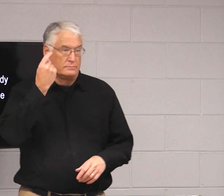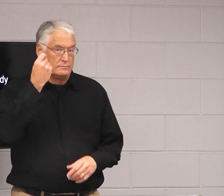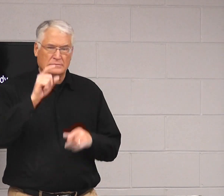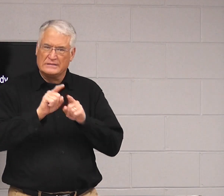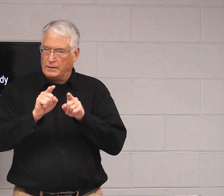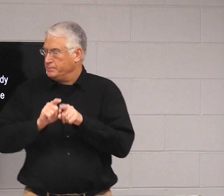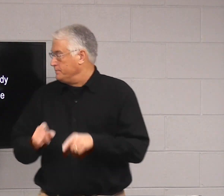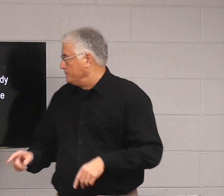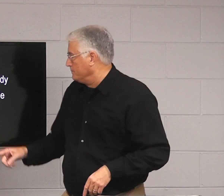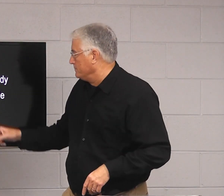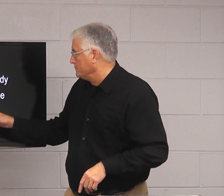you know,